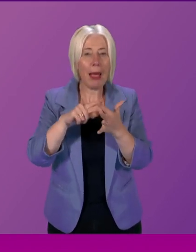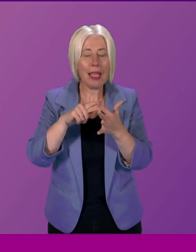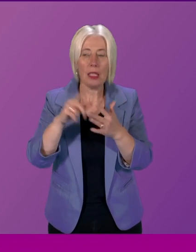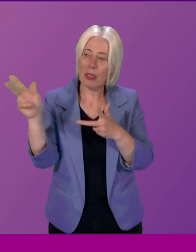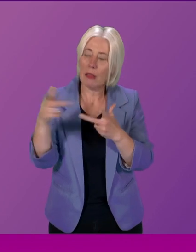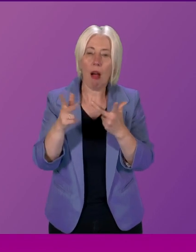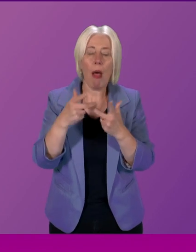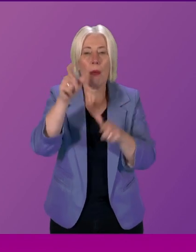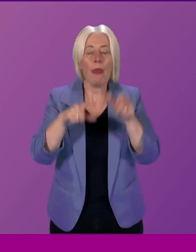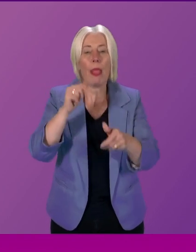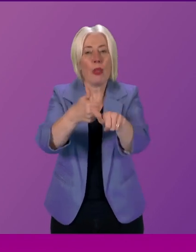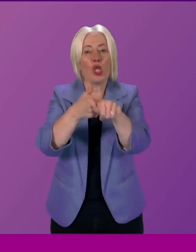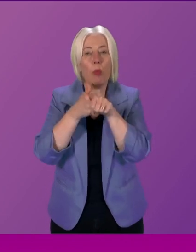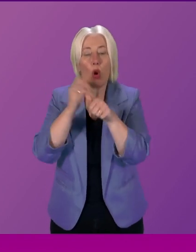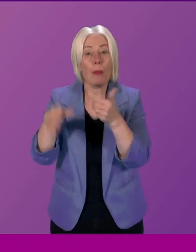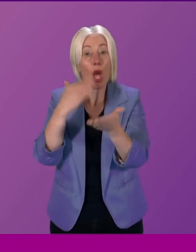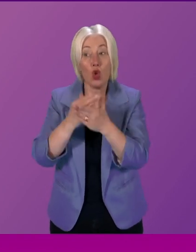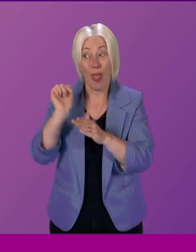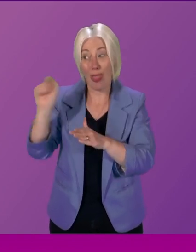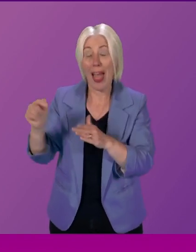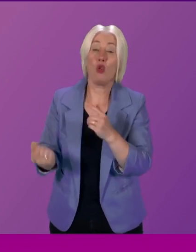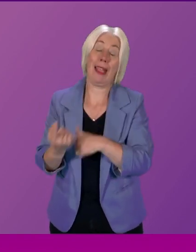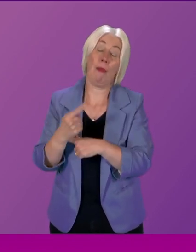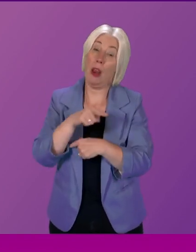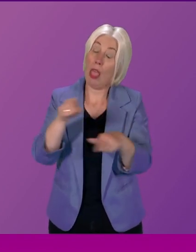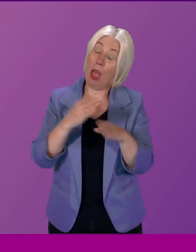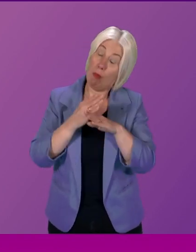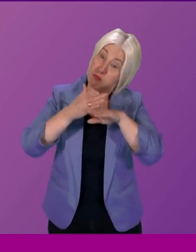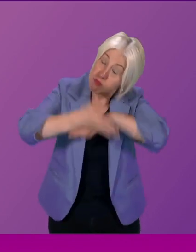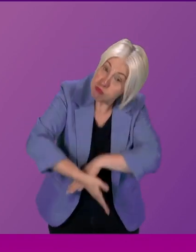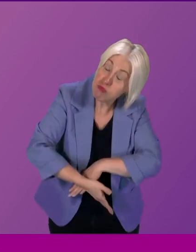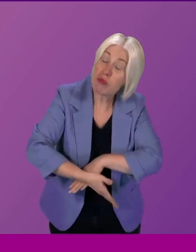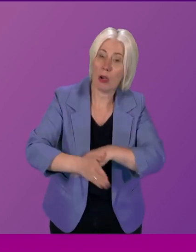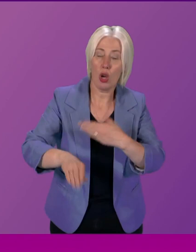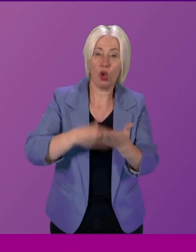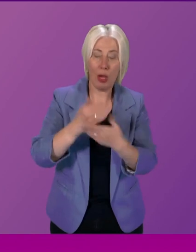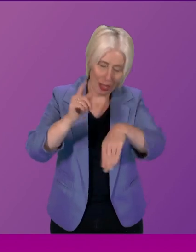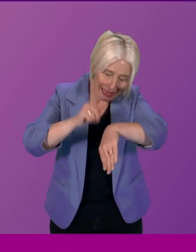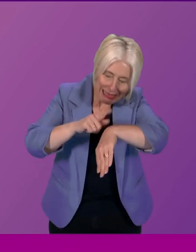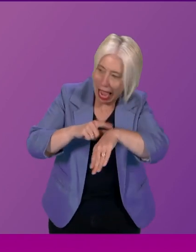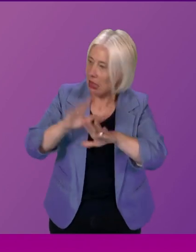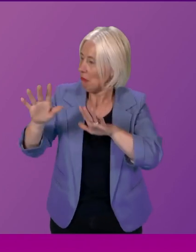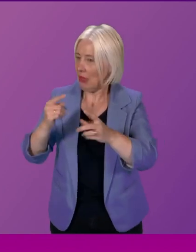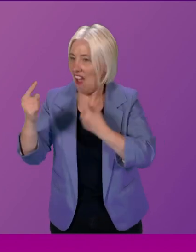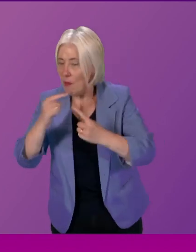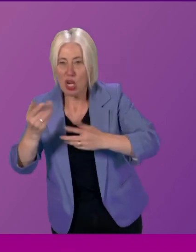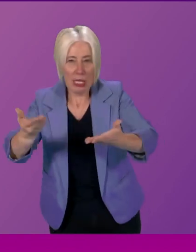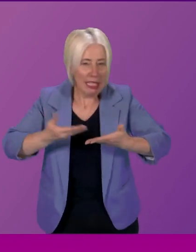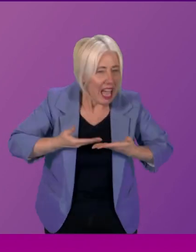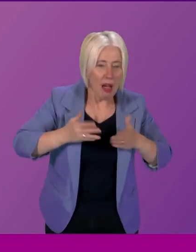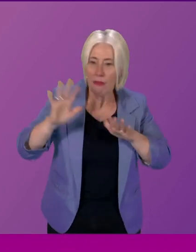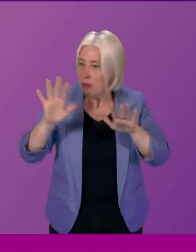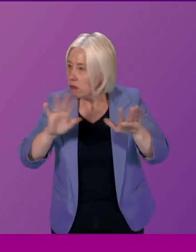us to ensure that that happened because they had to do a huge amount of work to ensure that the timescale and the information that we had